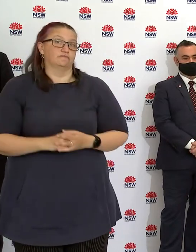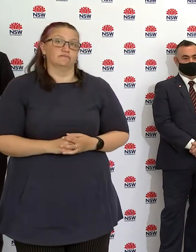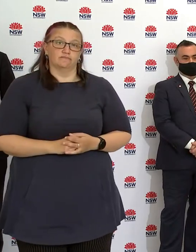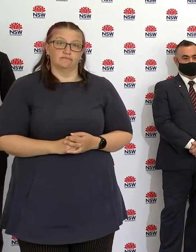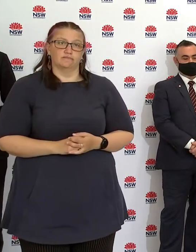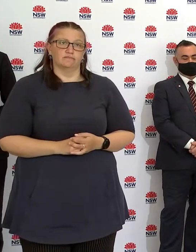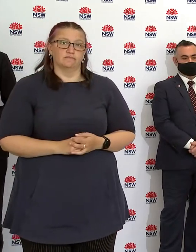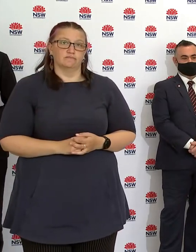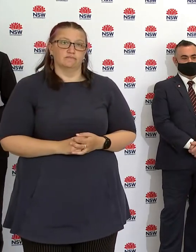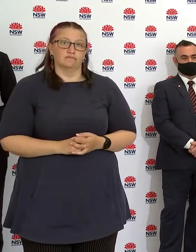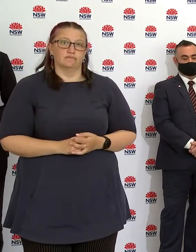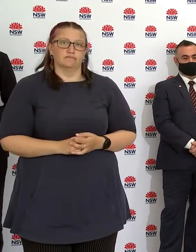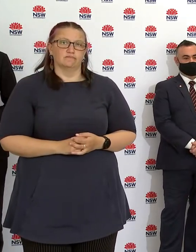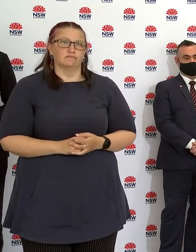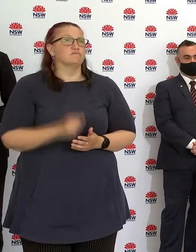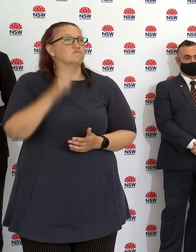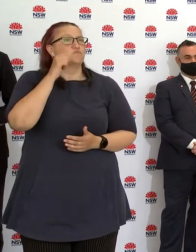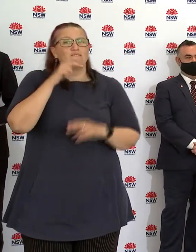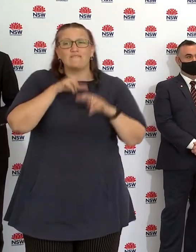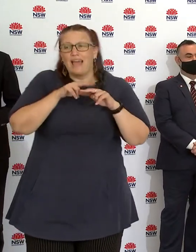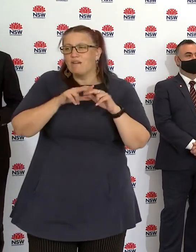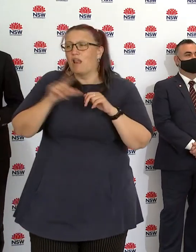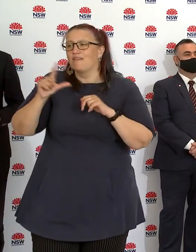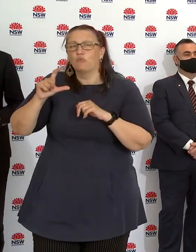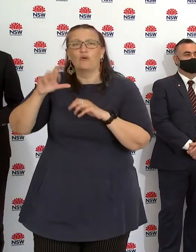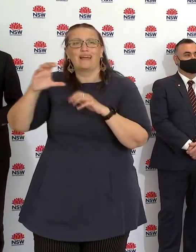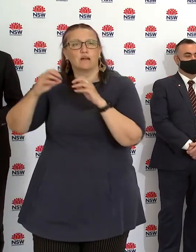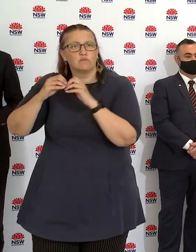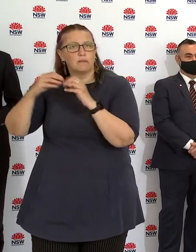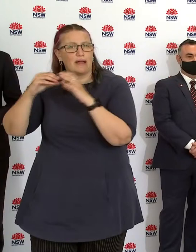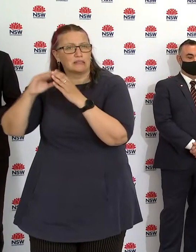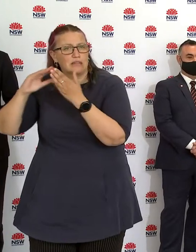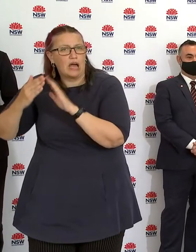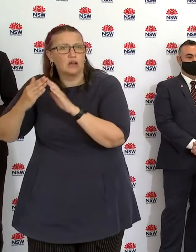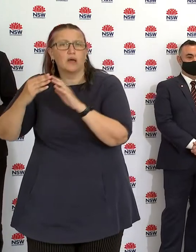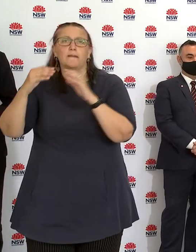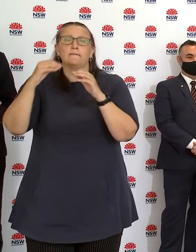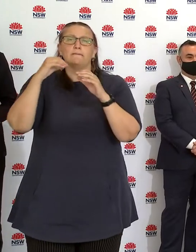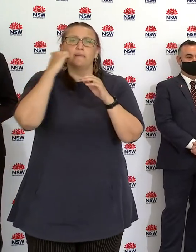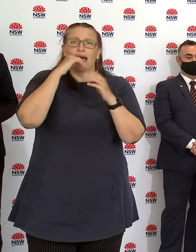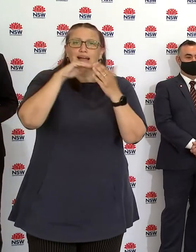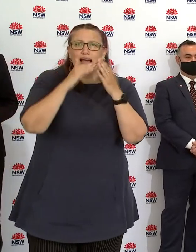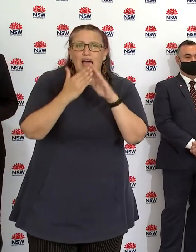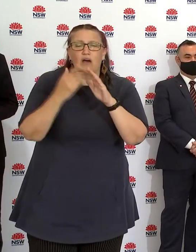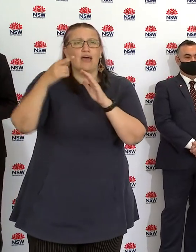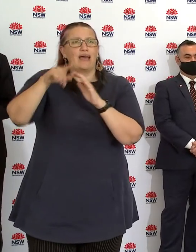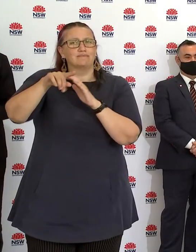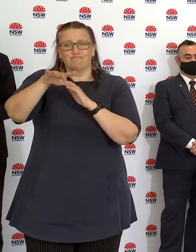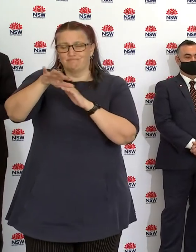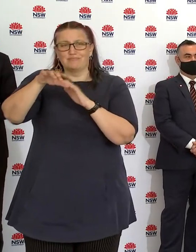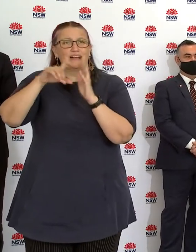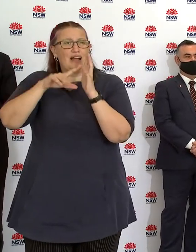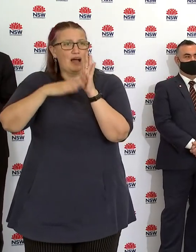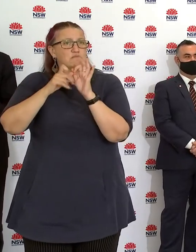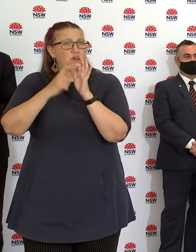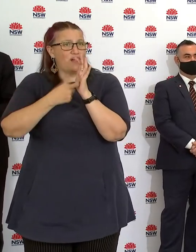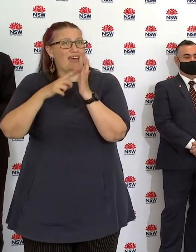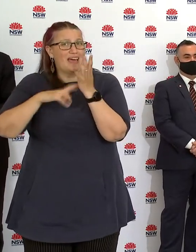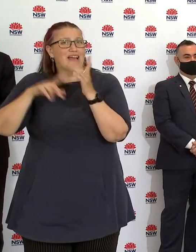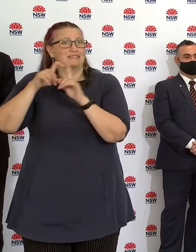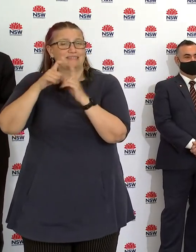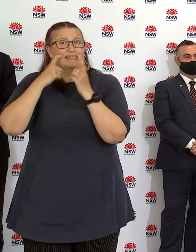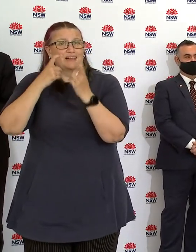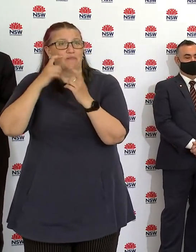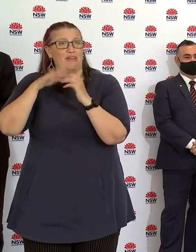we're increasing the number of local government areas which are of concern. That means that in these local government areas,